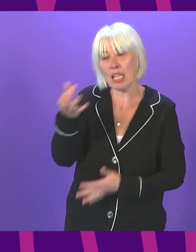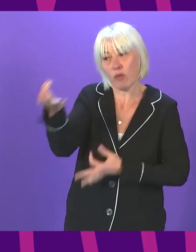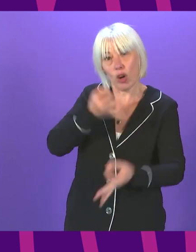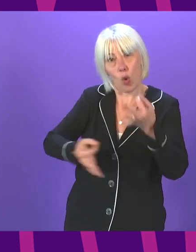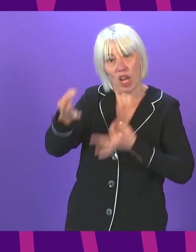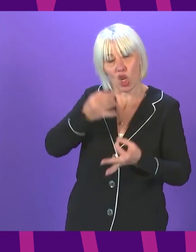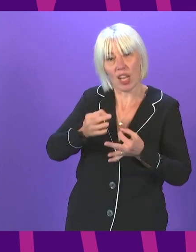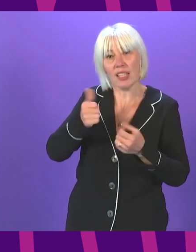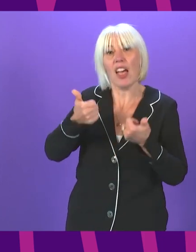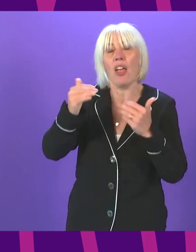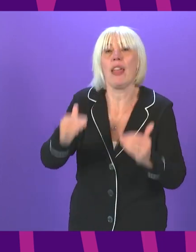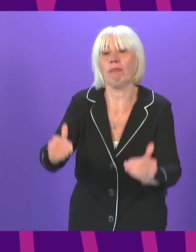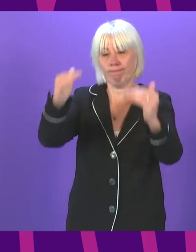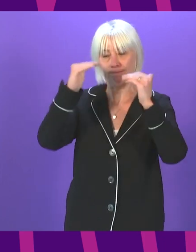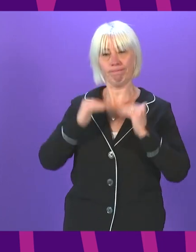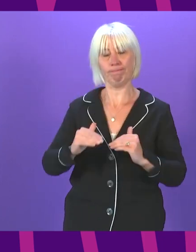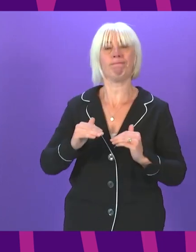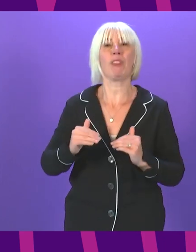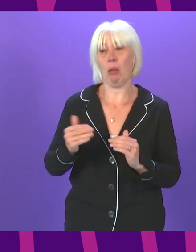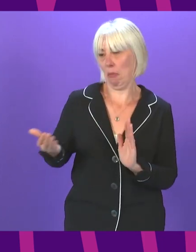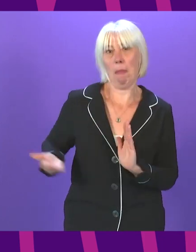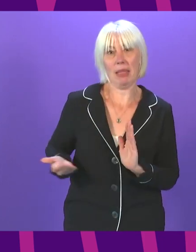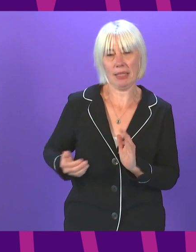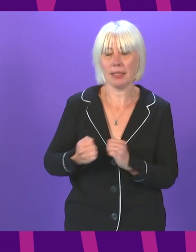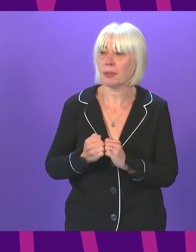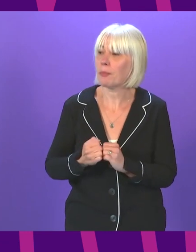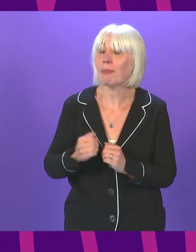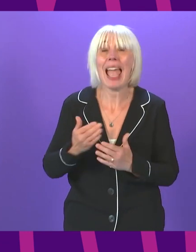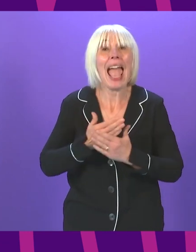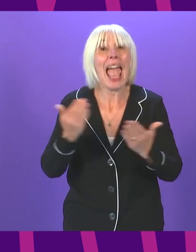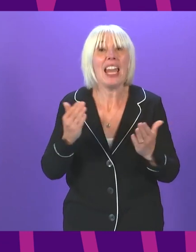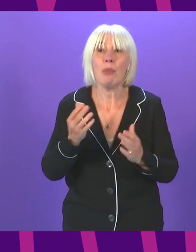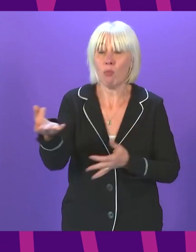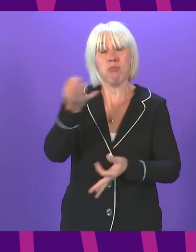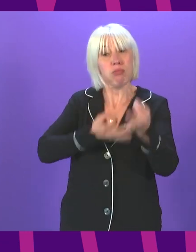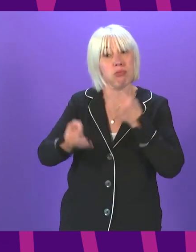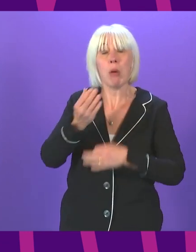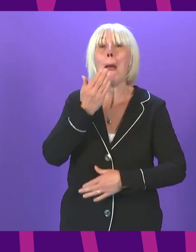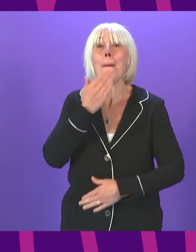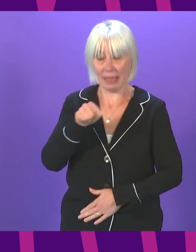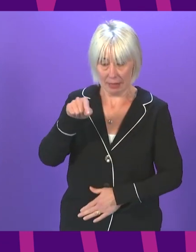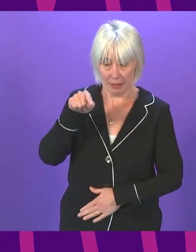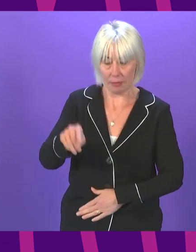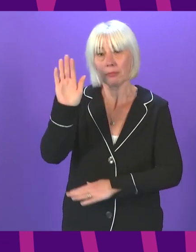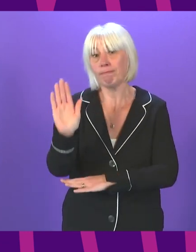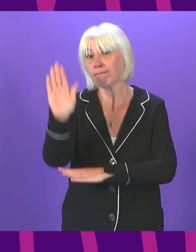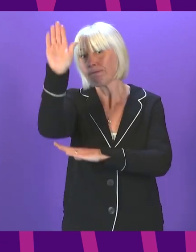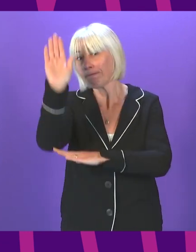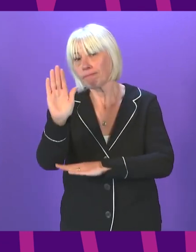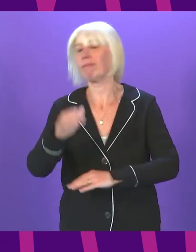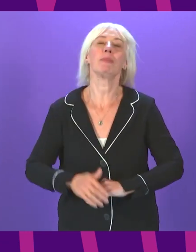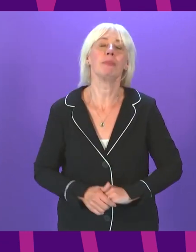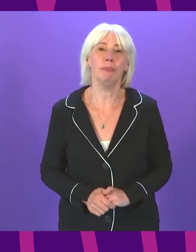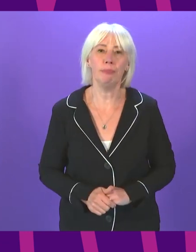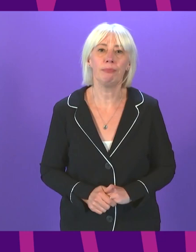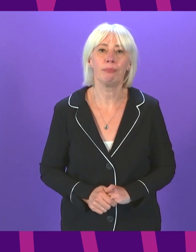after which we will move on to the next item of business. And it would be helpful if members who wish to ask a question were to press their request to speak buttons now.